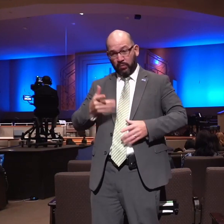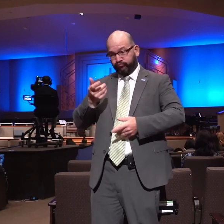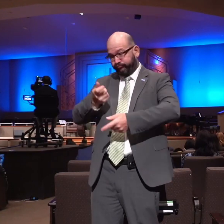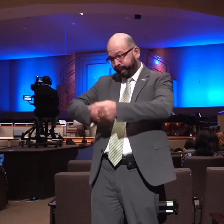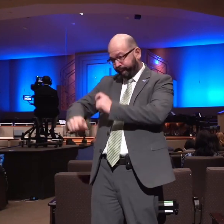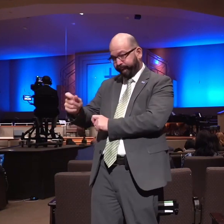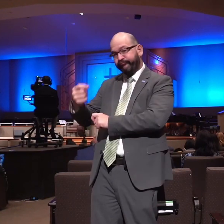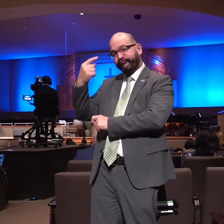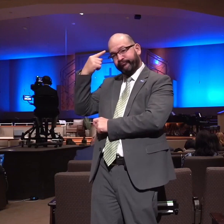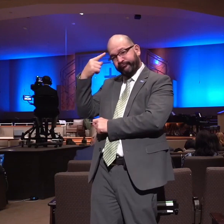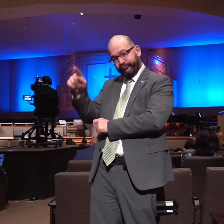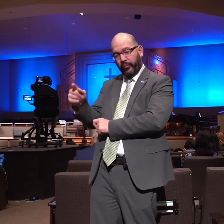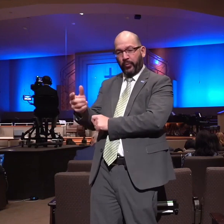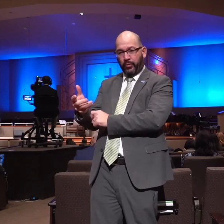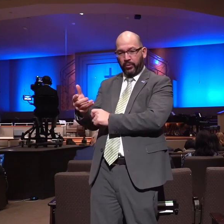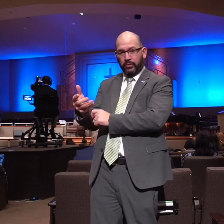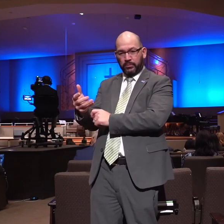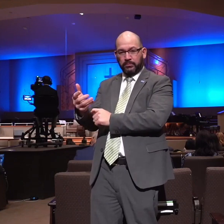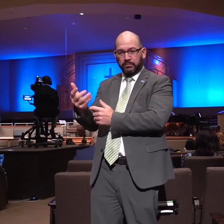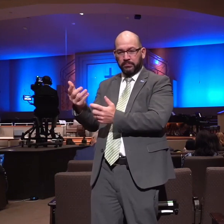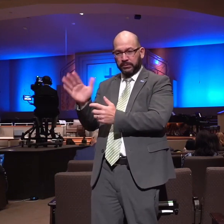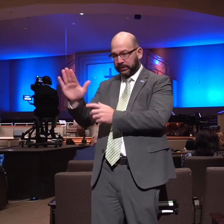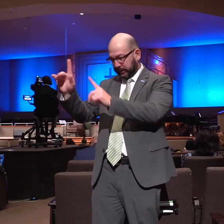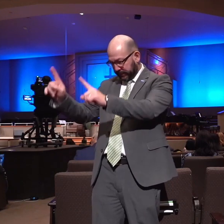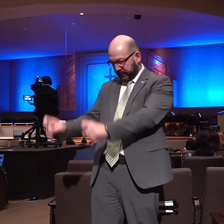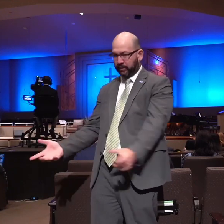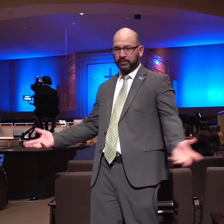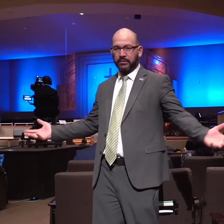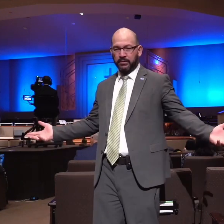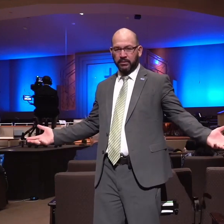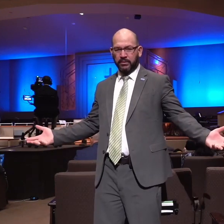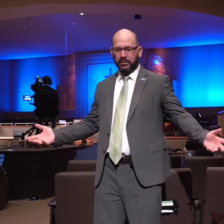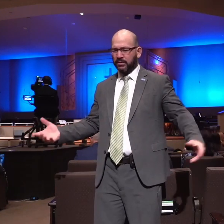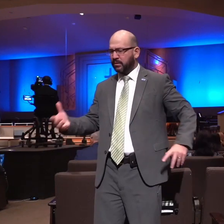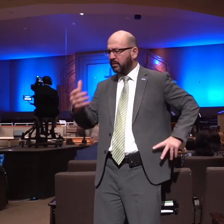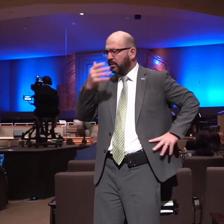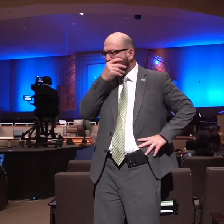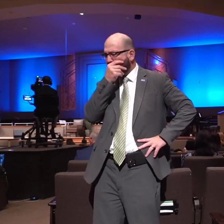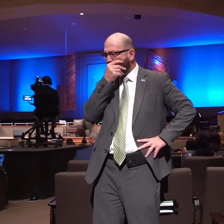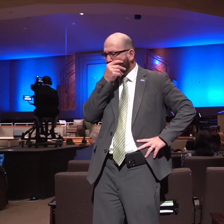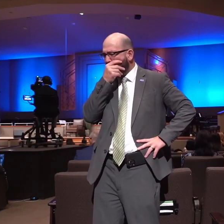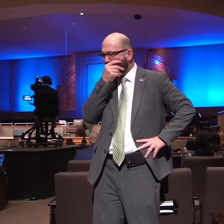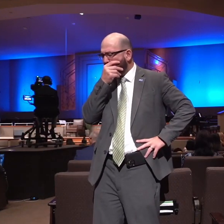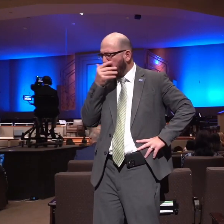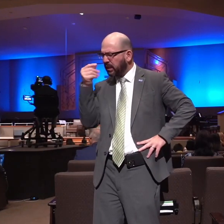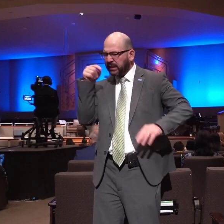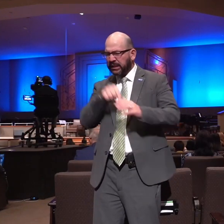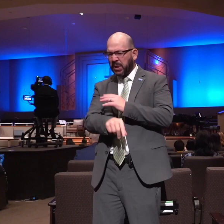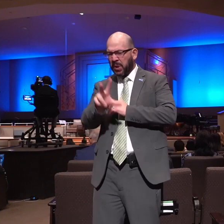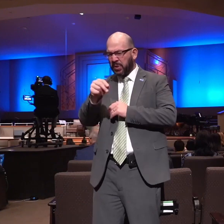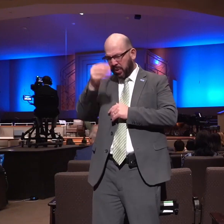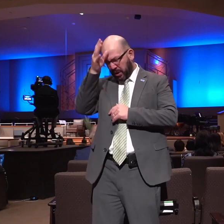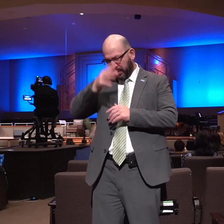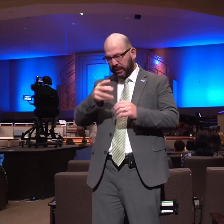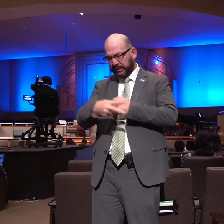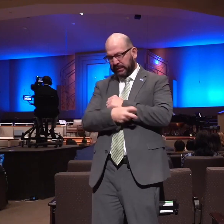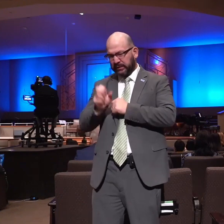again you can connect all these dots later if you wish but here he kills 30 men steals their clothing and